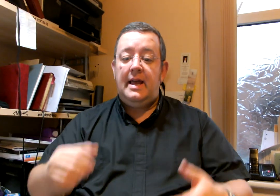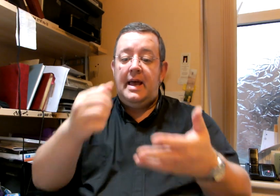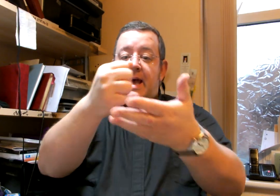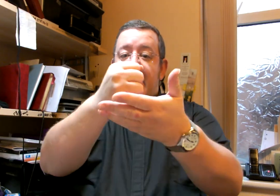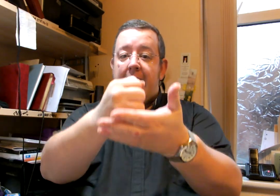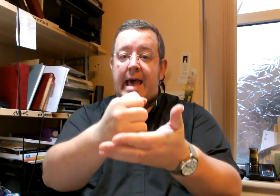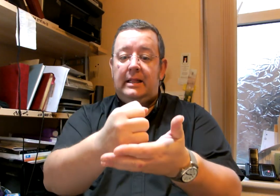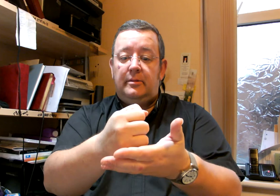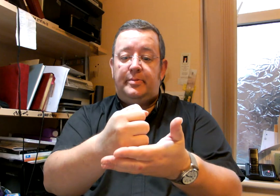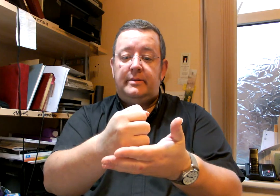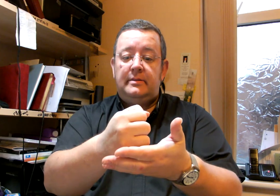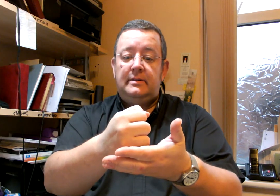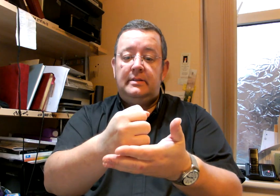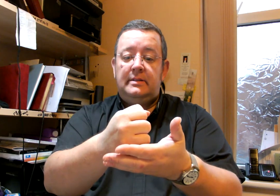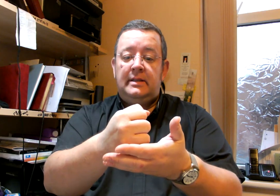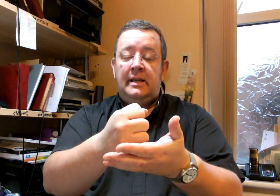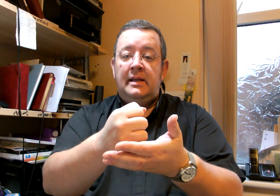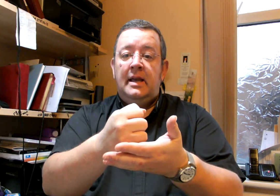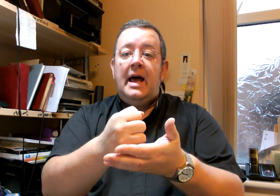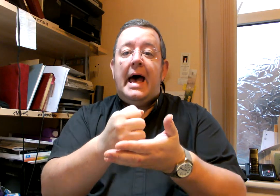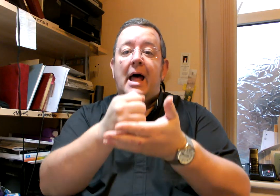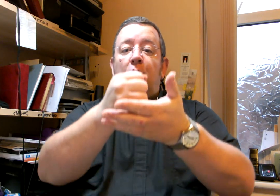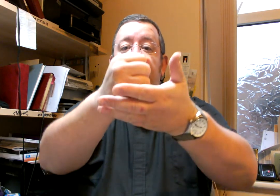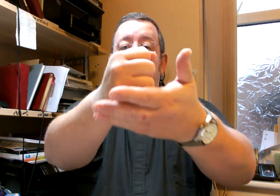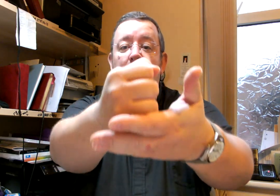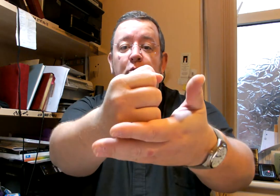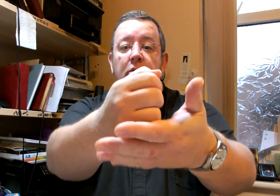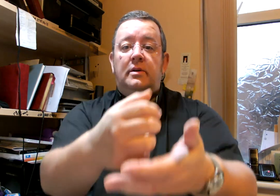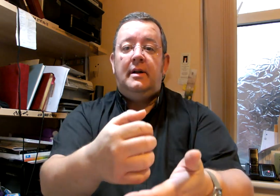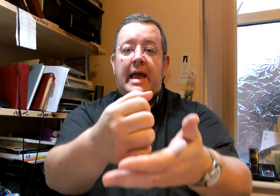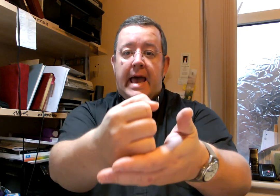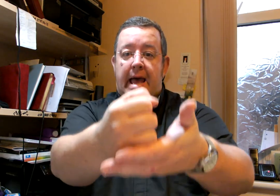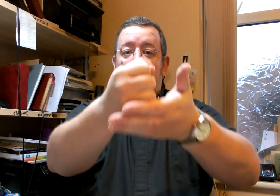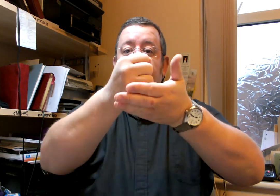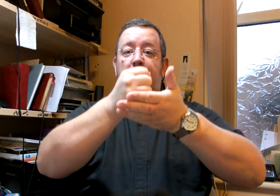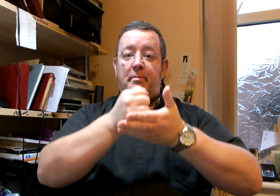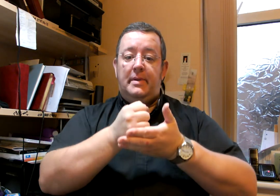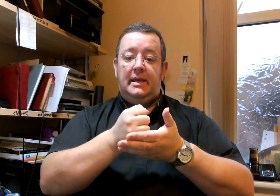Help. Help you. Help me.